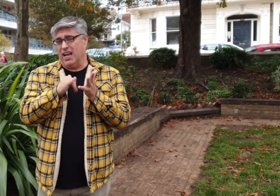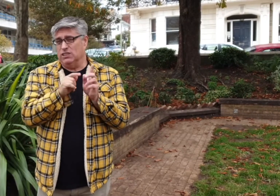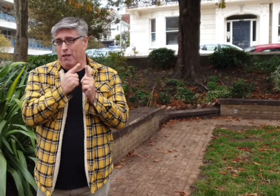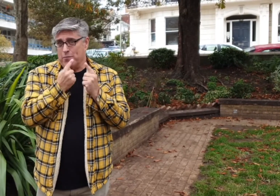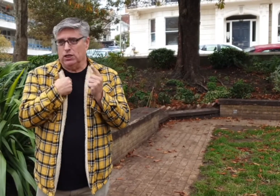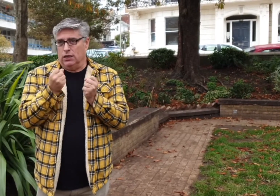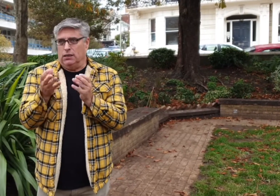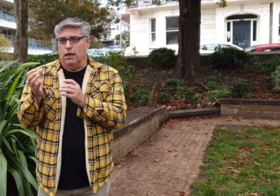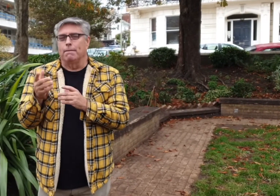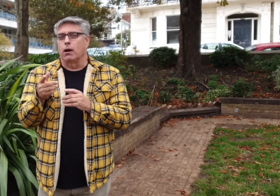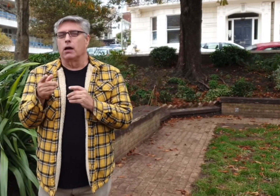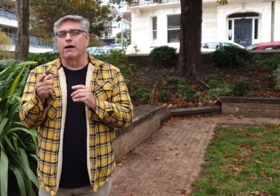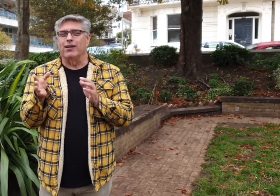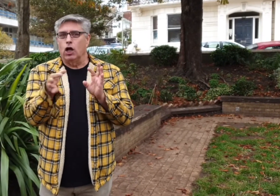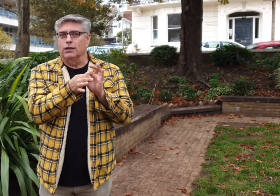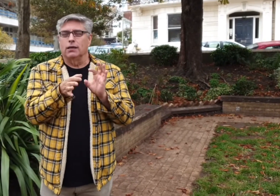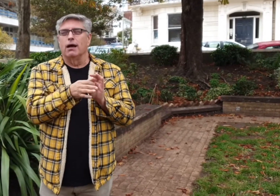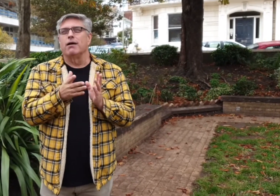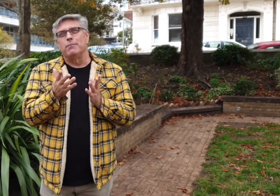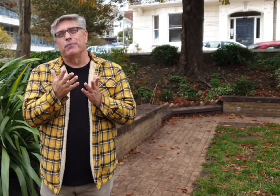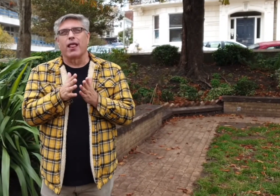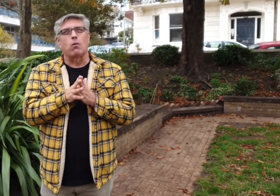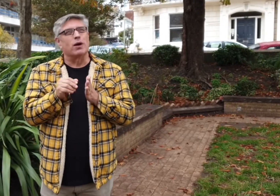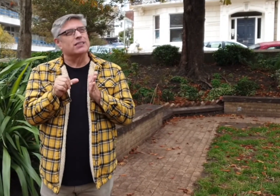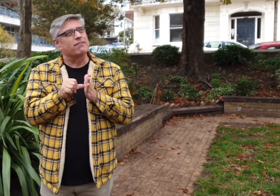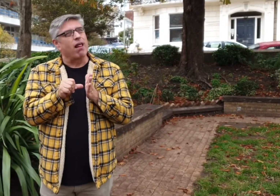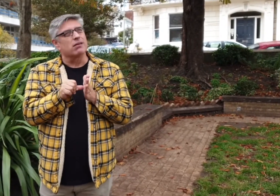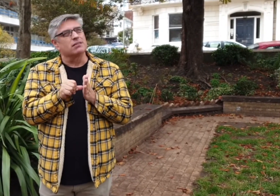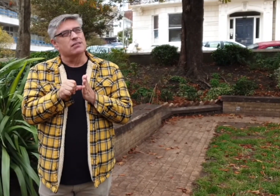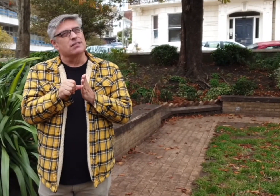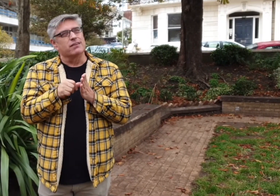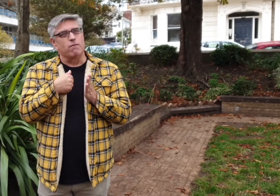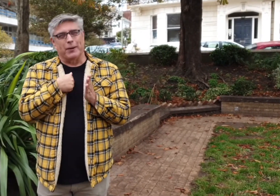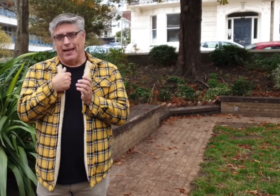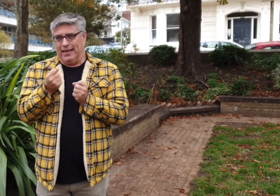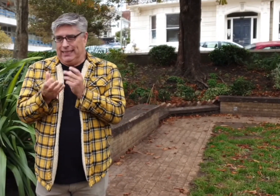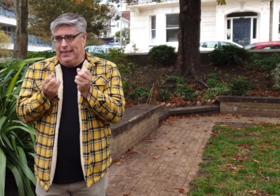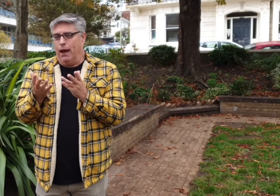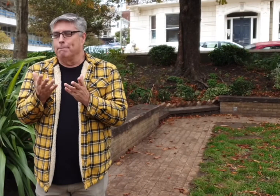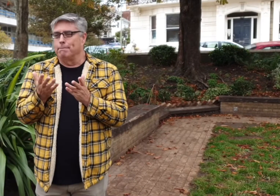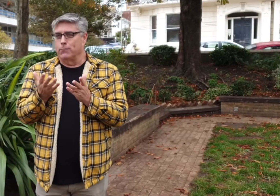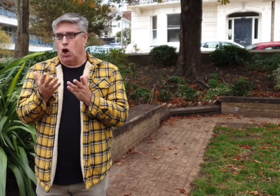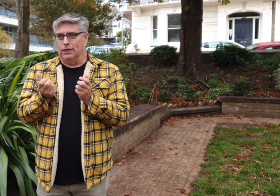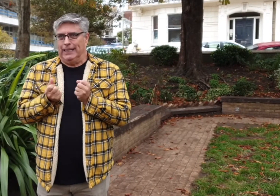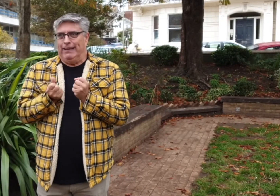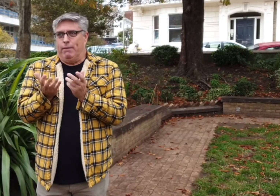signpost them towards that. I've also had to provide them with access to information that the NHS have provided as well.